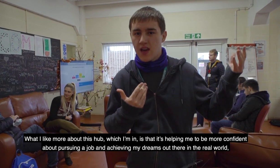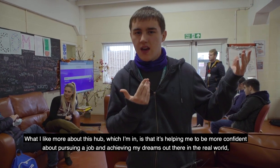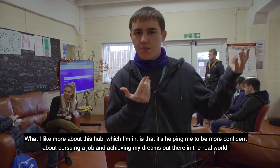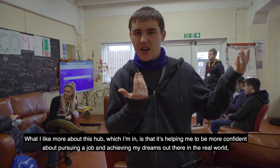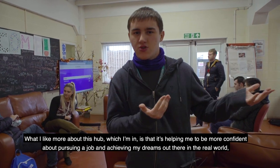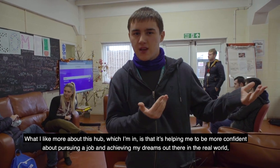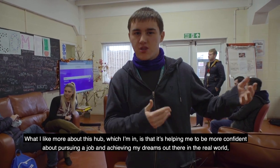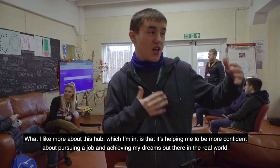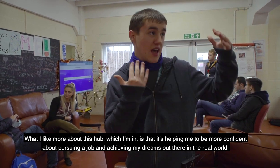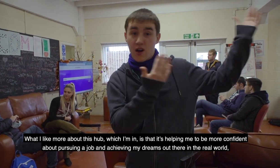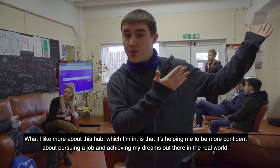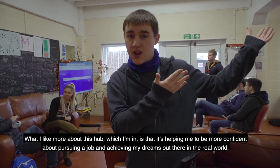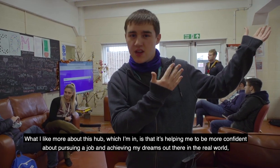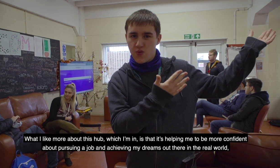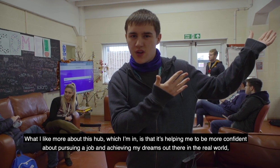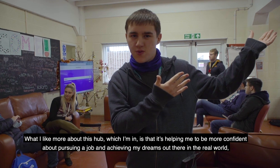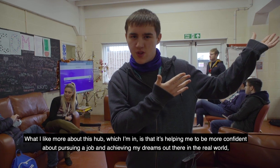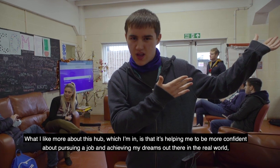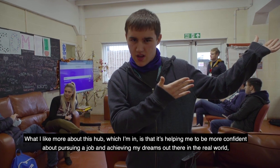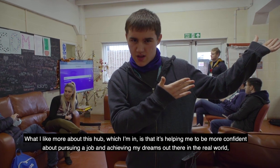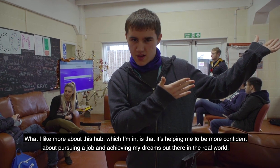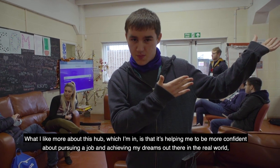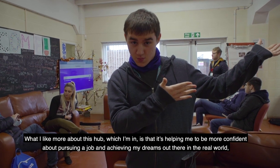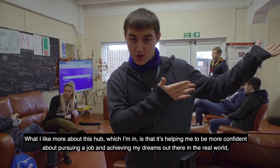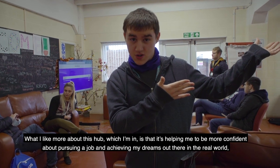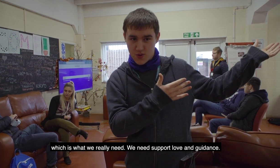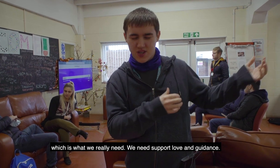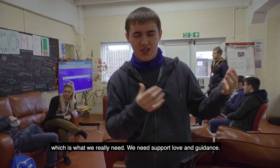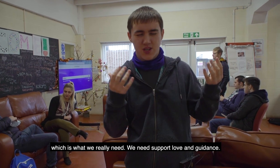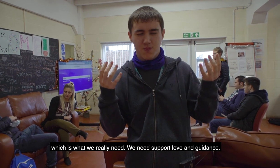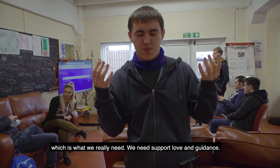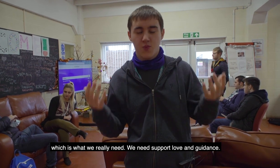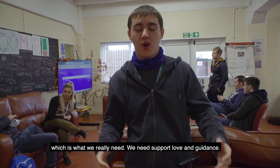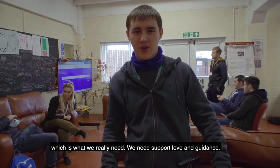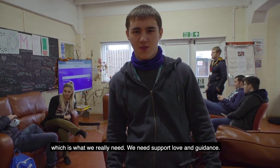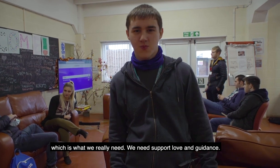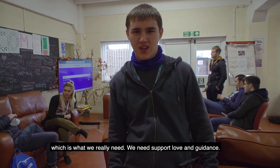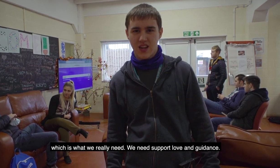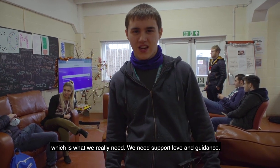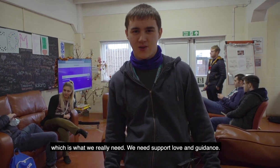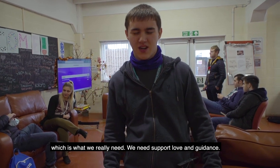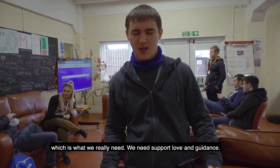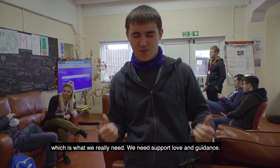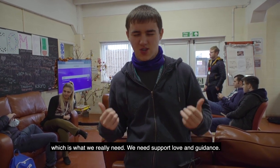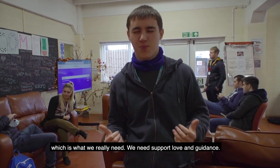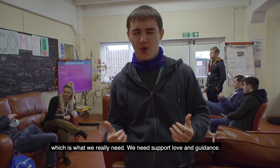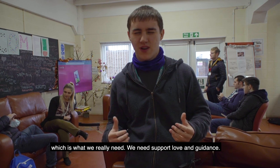my dreams out there in the real world which is what we really need. We need support,